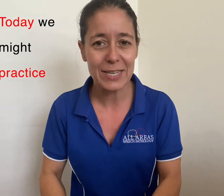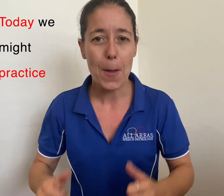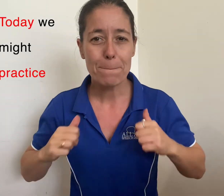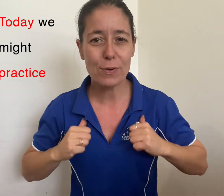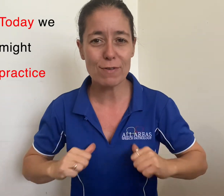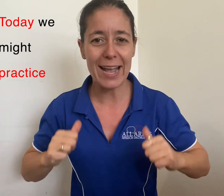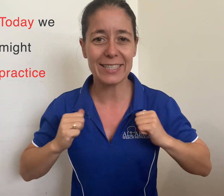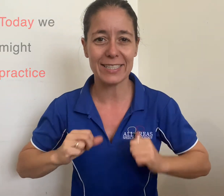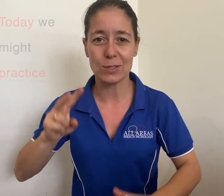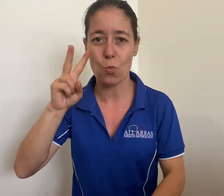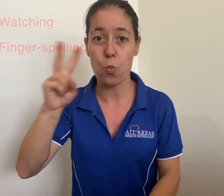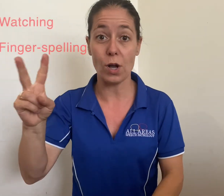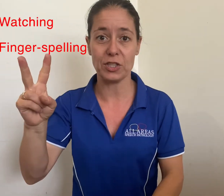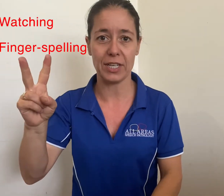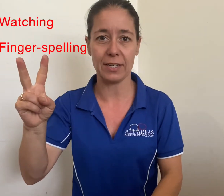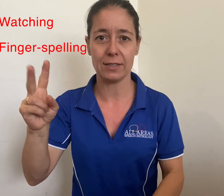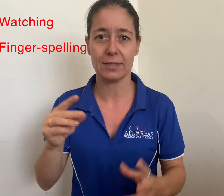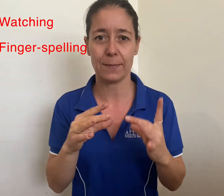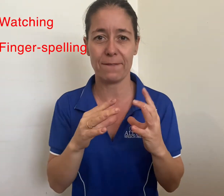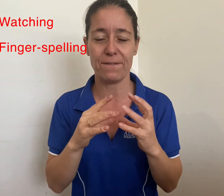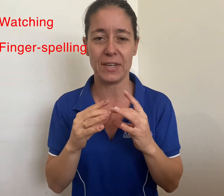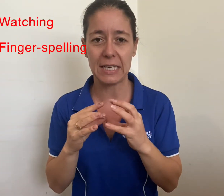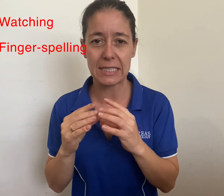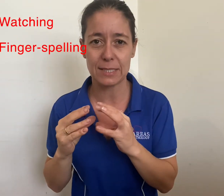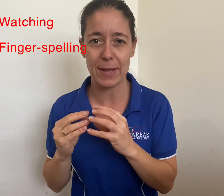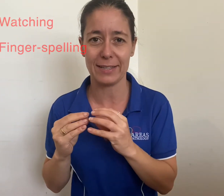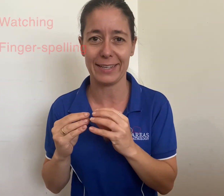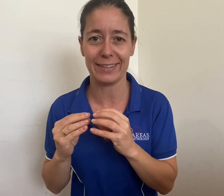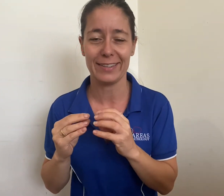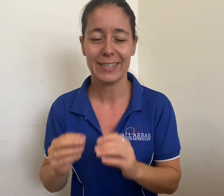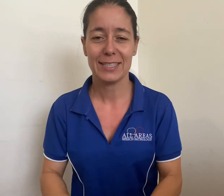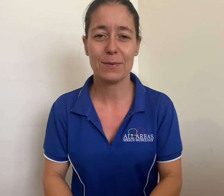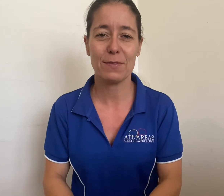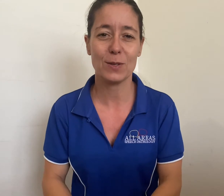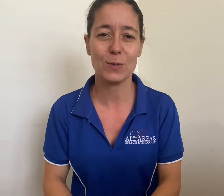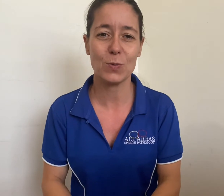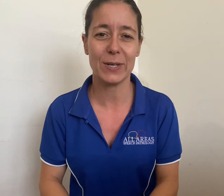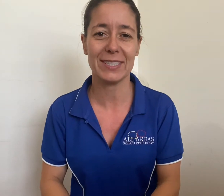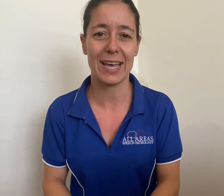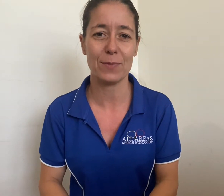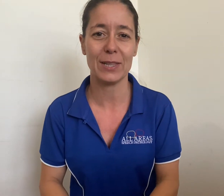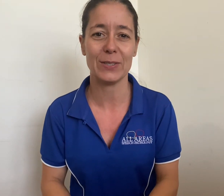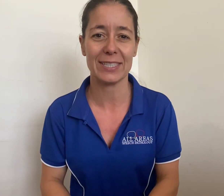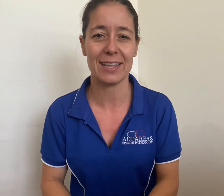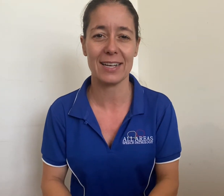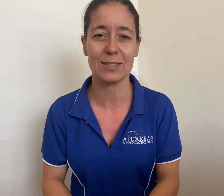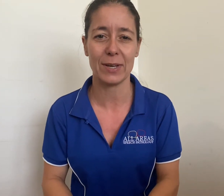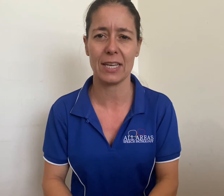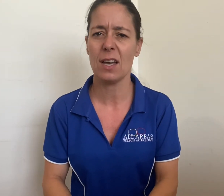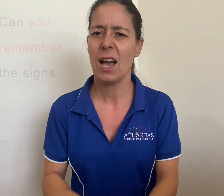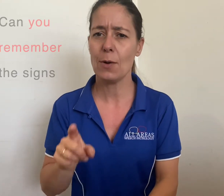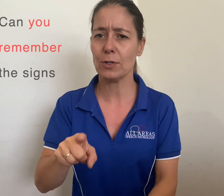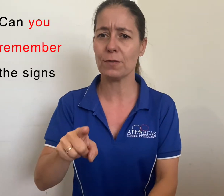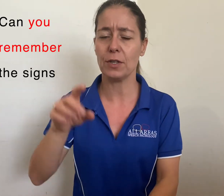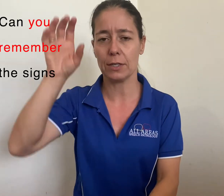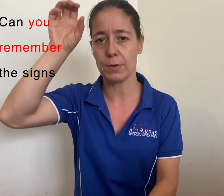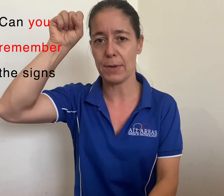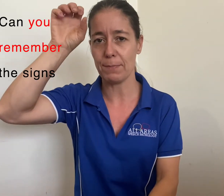practice watching some fingerspelling. Some of those words that we learned last week. I wonder if you can remember